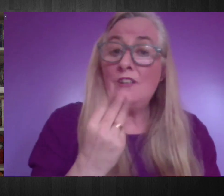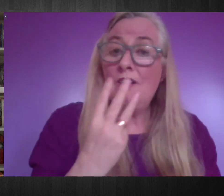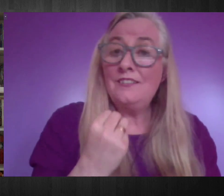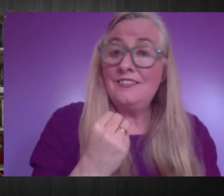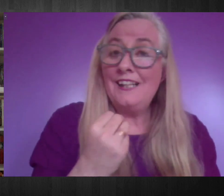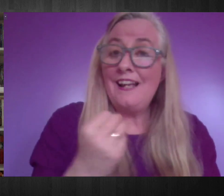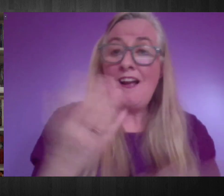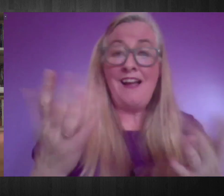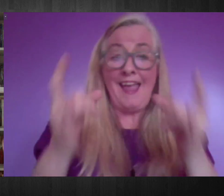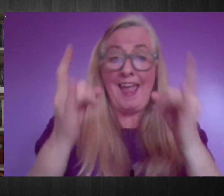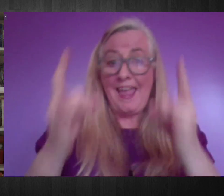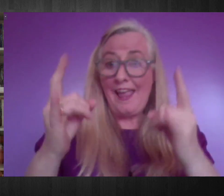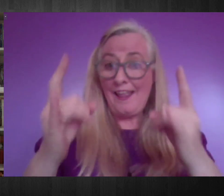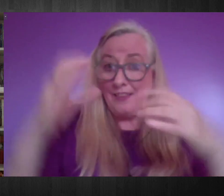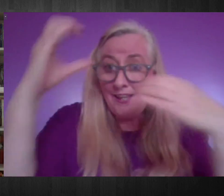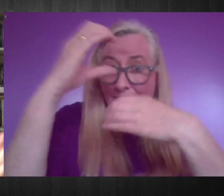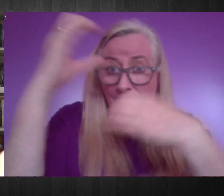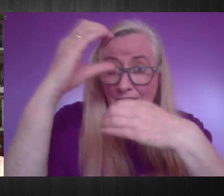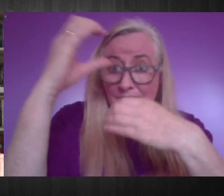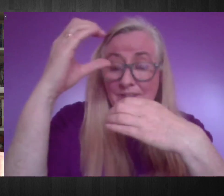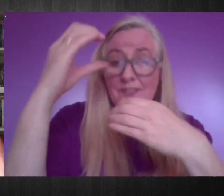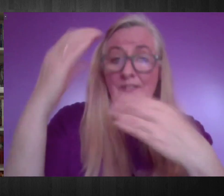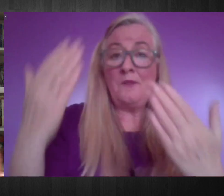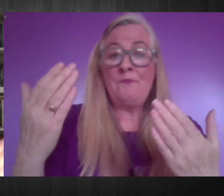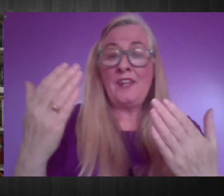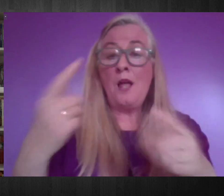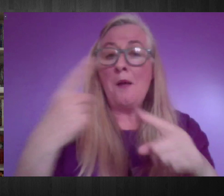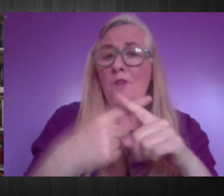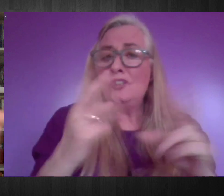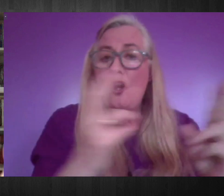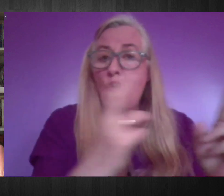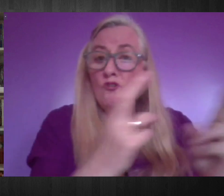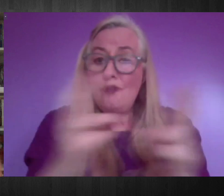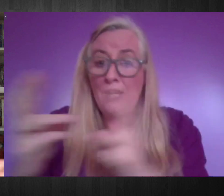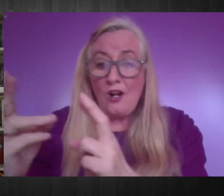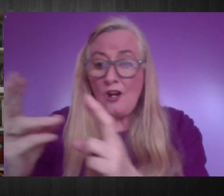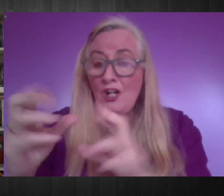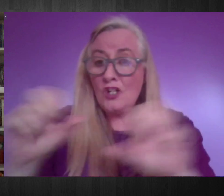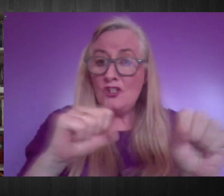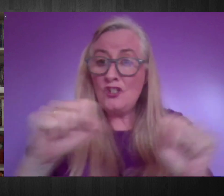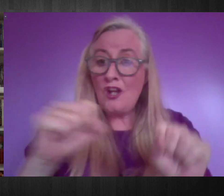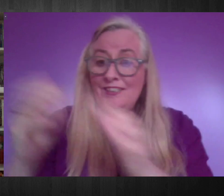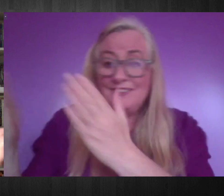to health care. Also, the regular services of health care, such as rehabilitation, were